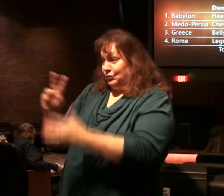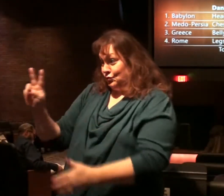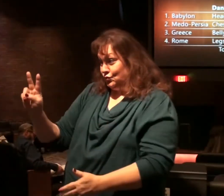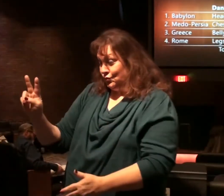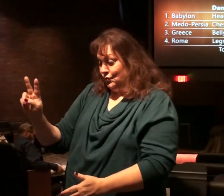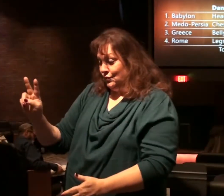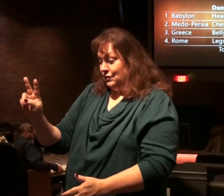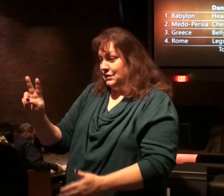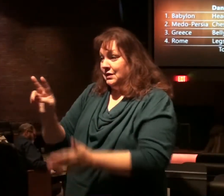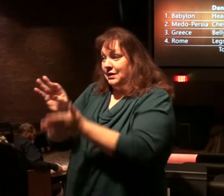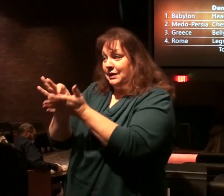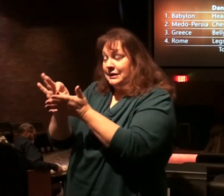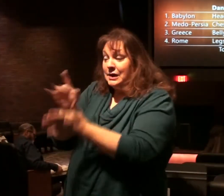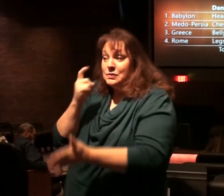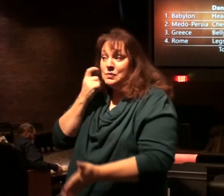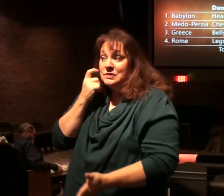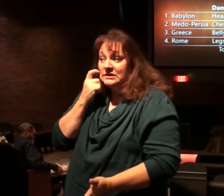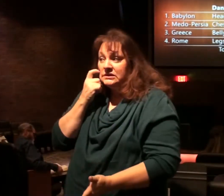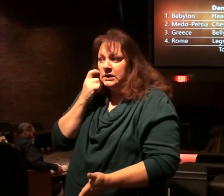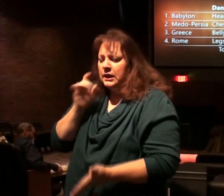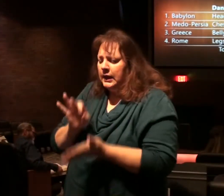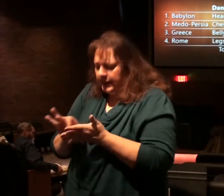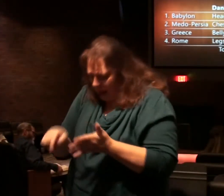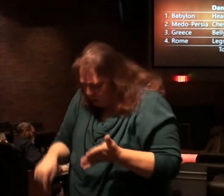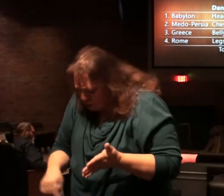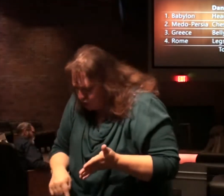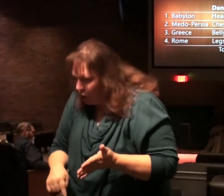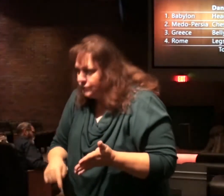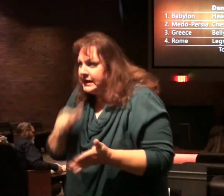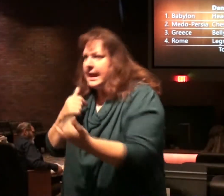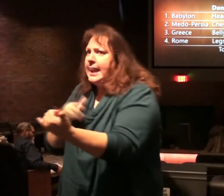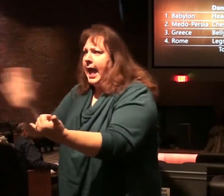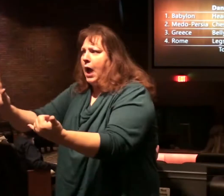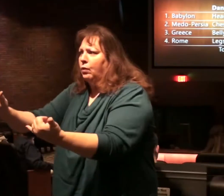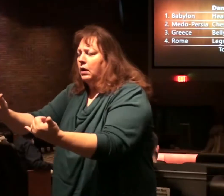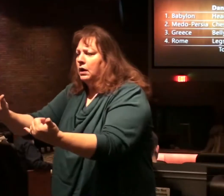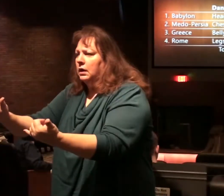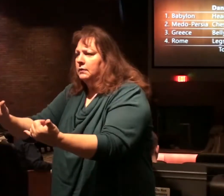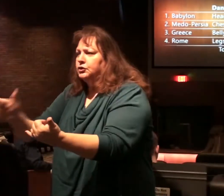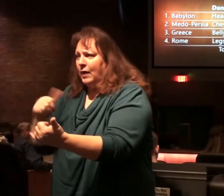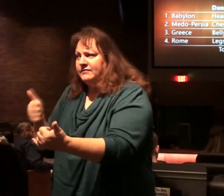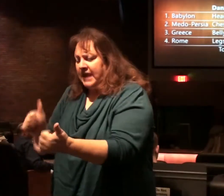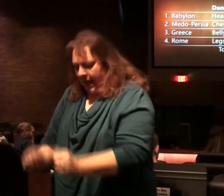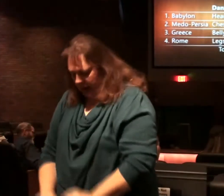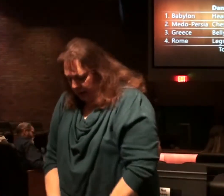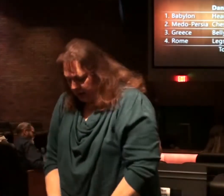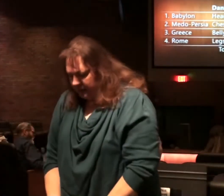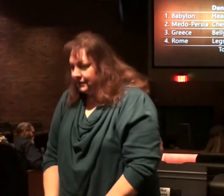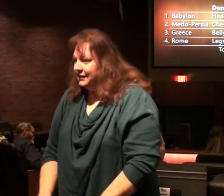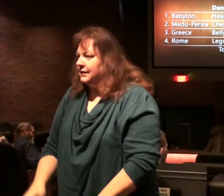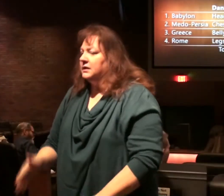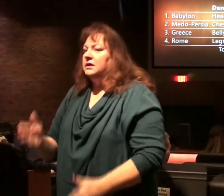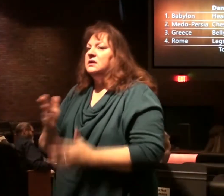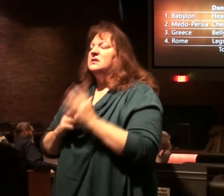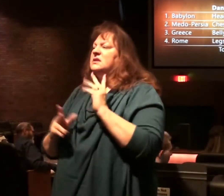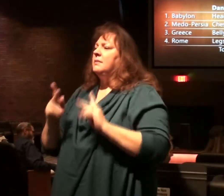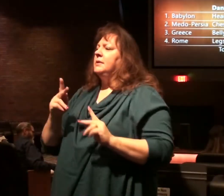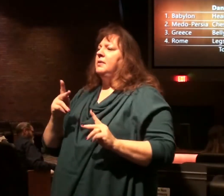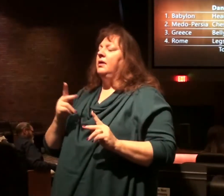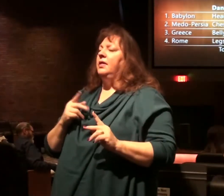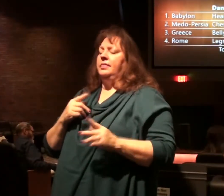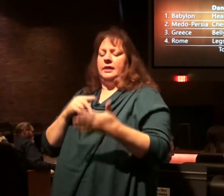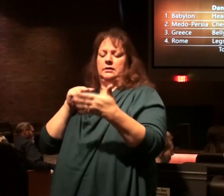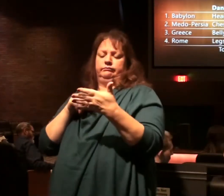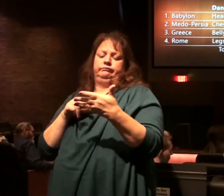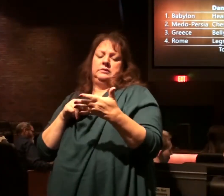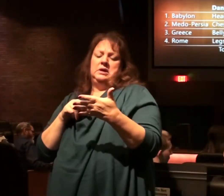You haven't counted recently? Count your toes when you go home. Not now. Ten. I say that because some people don't take